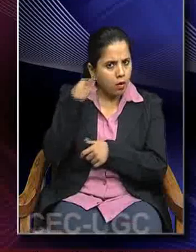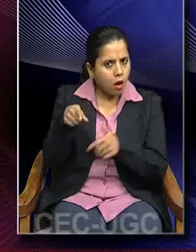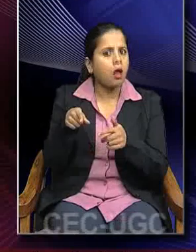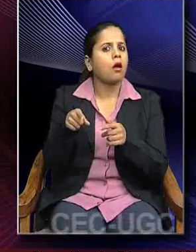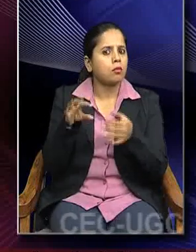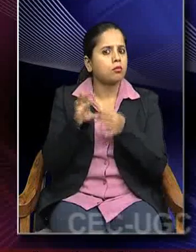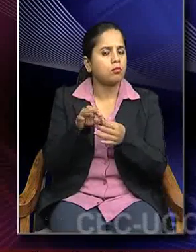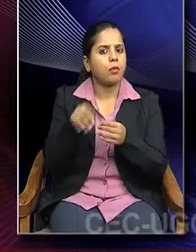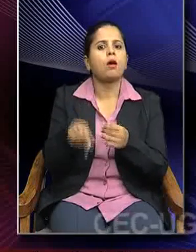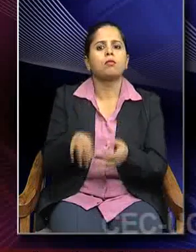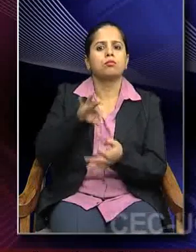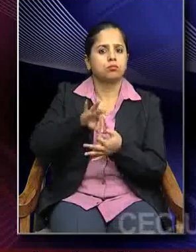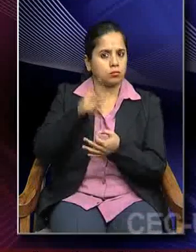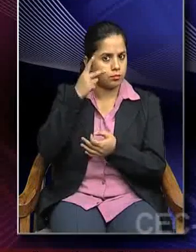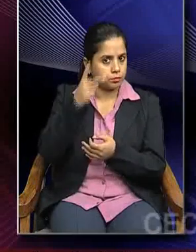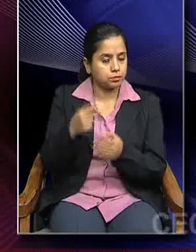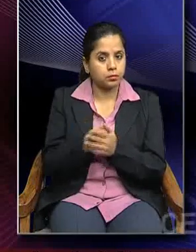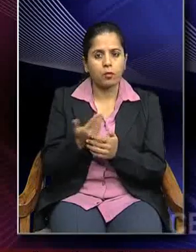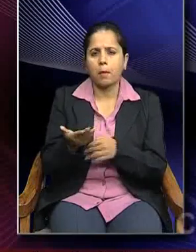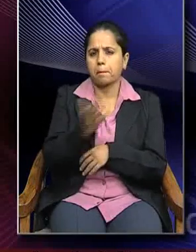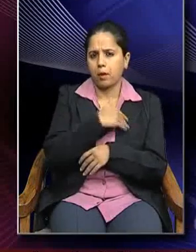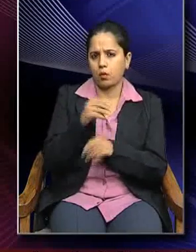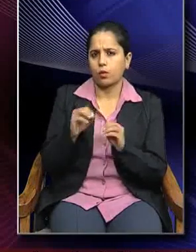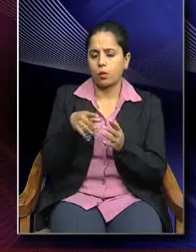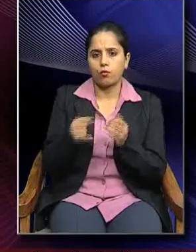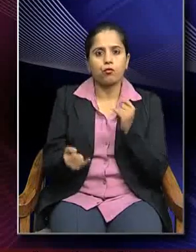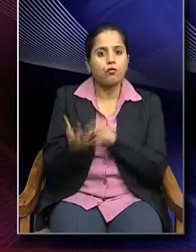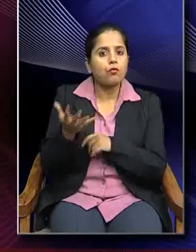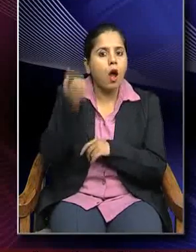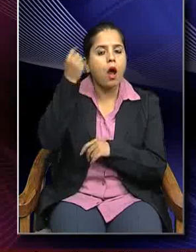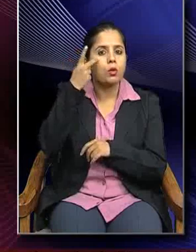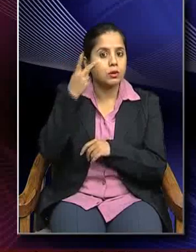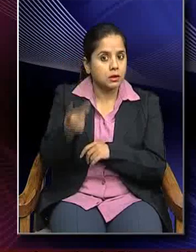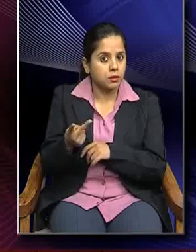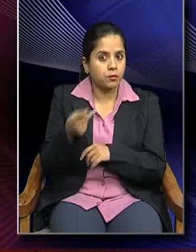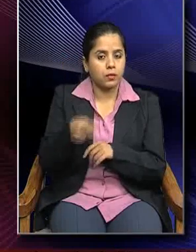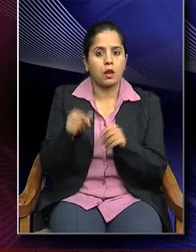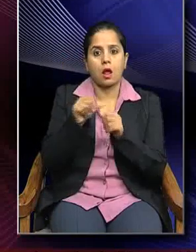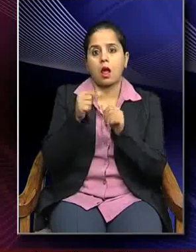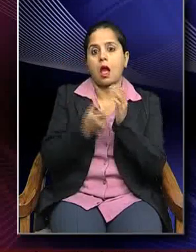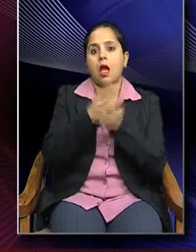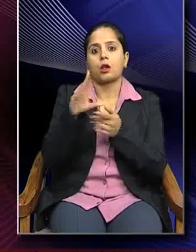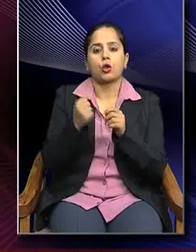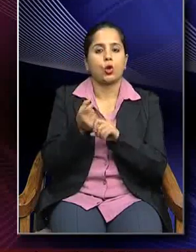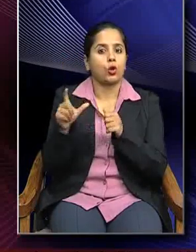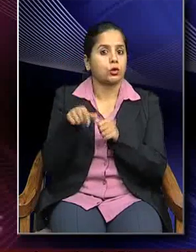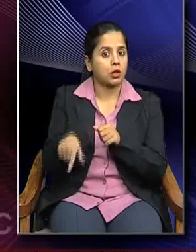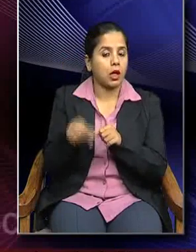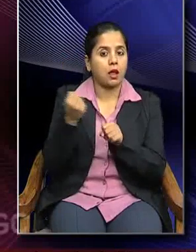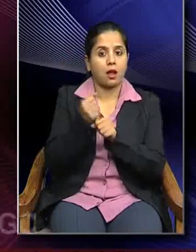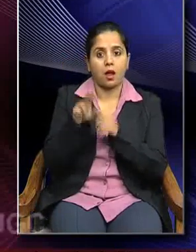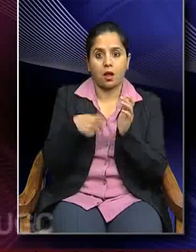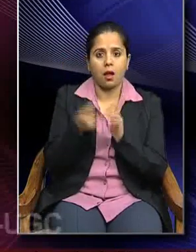this finding or the archaeological findings at Gandhar were not